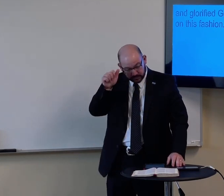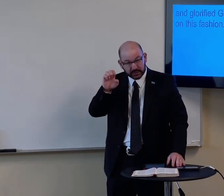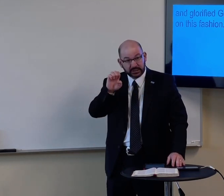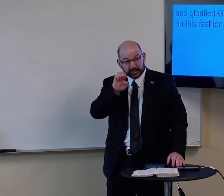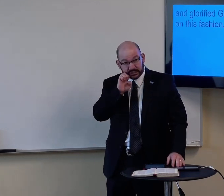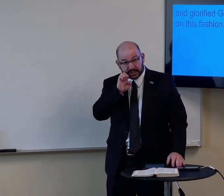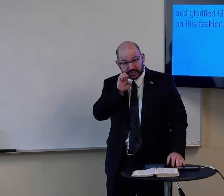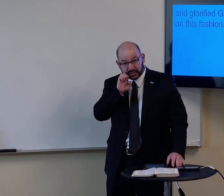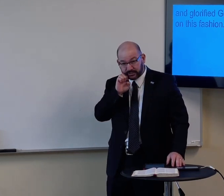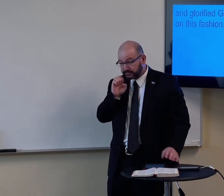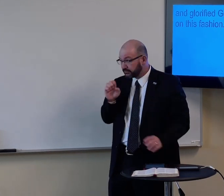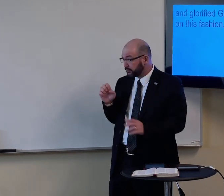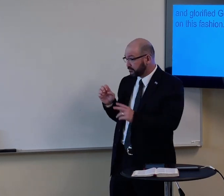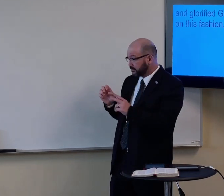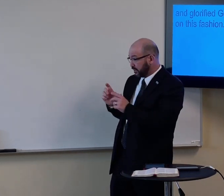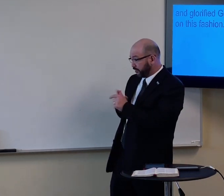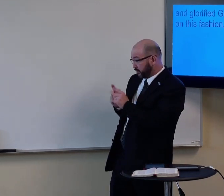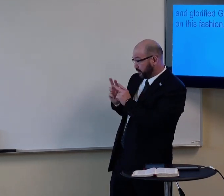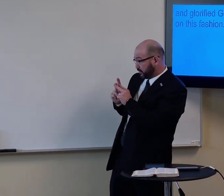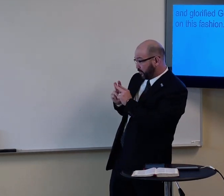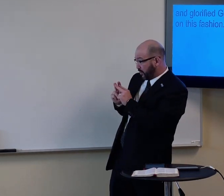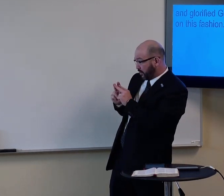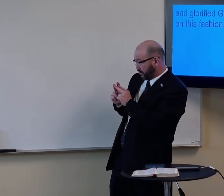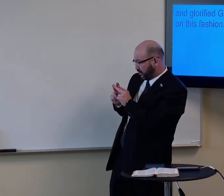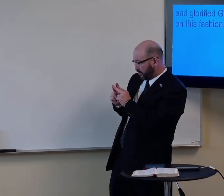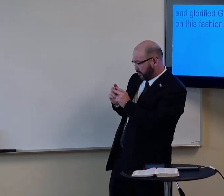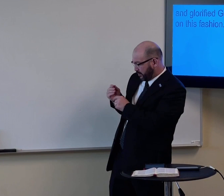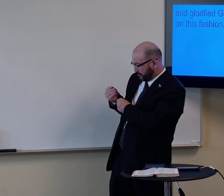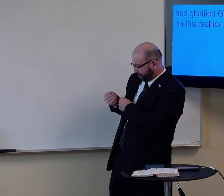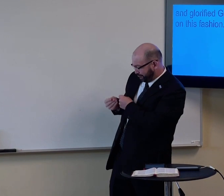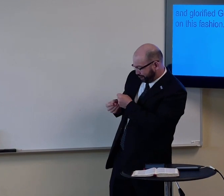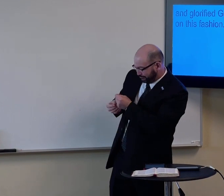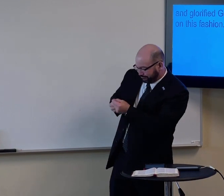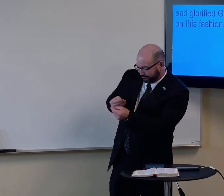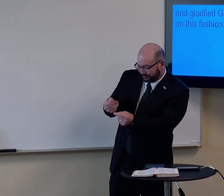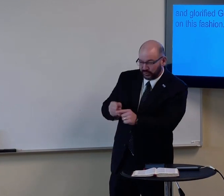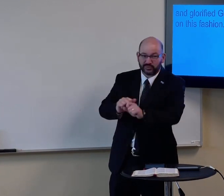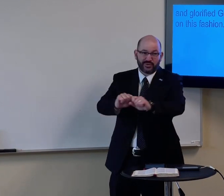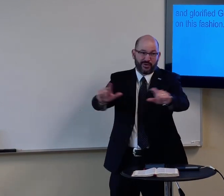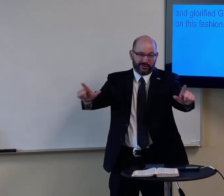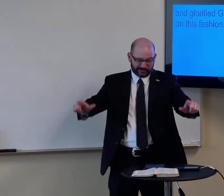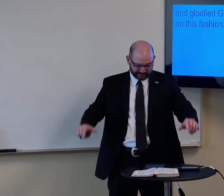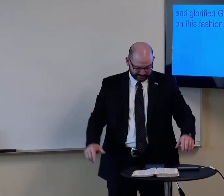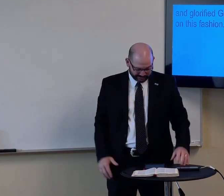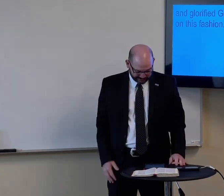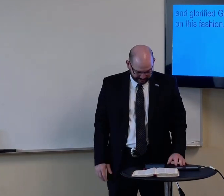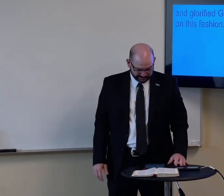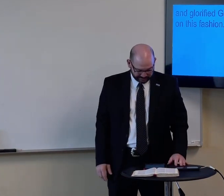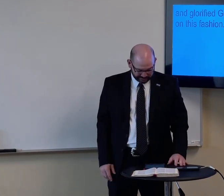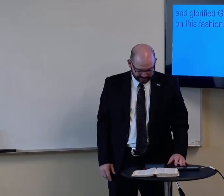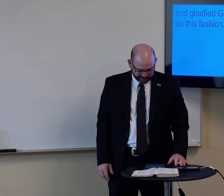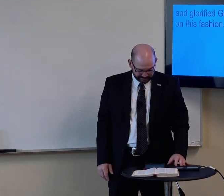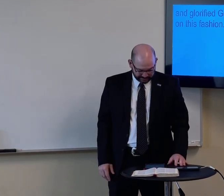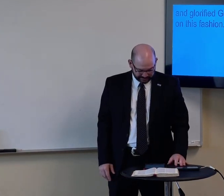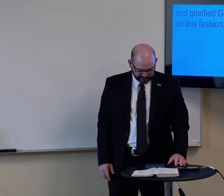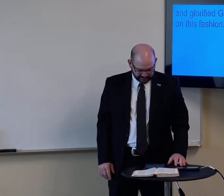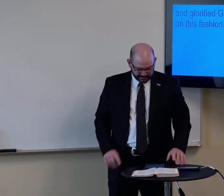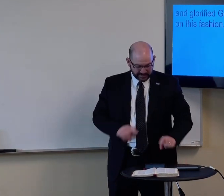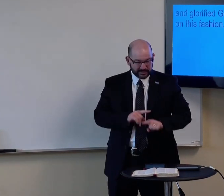Adam and Eve, the first couple, through them, this sin has passed